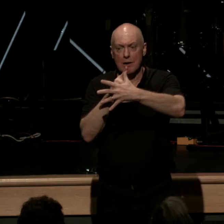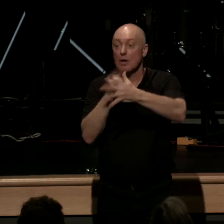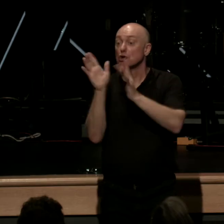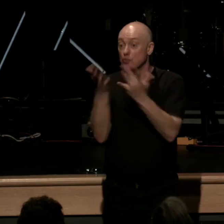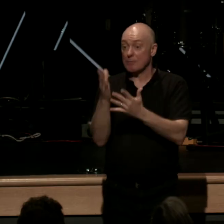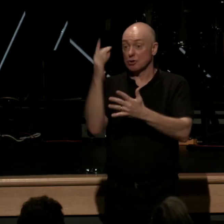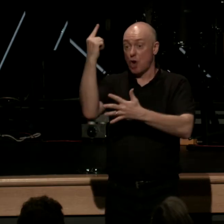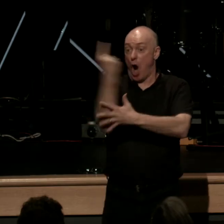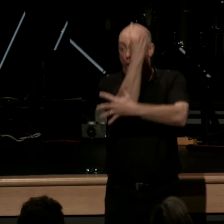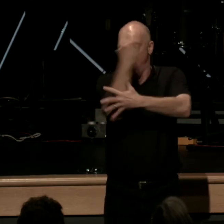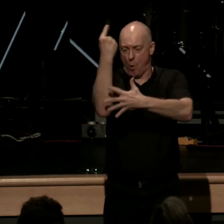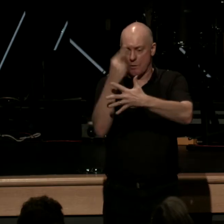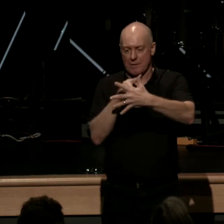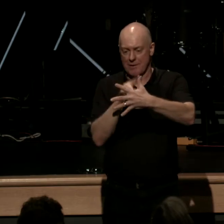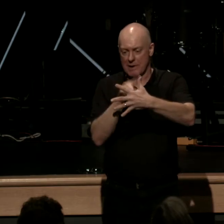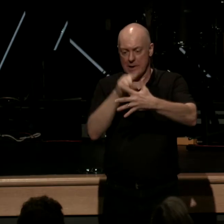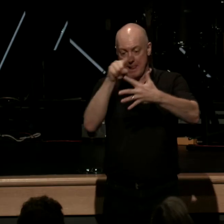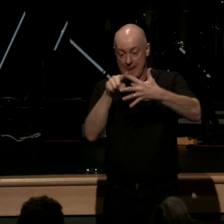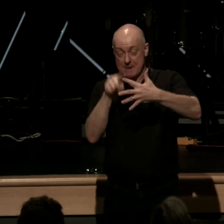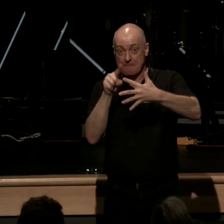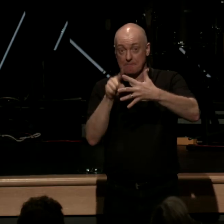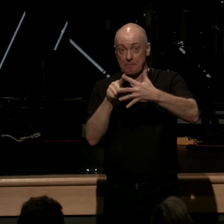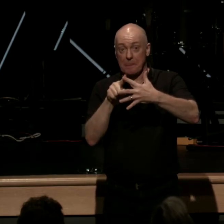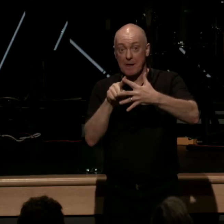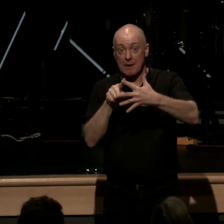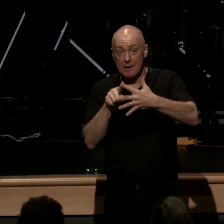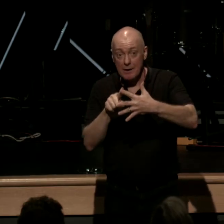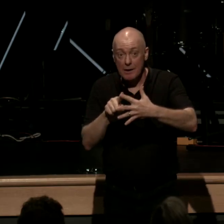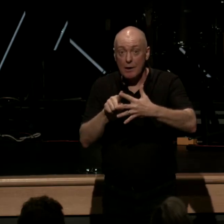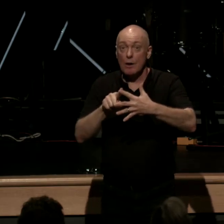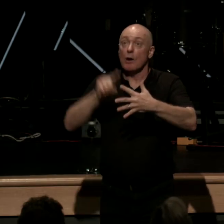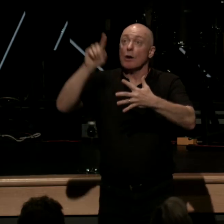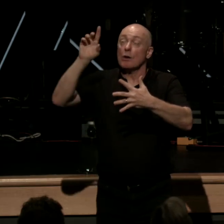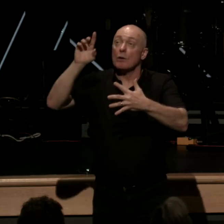crystal gatia sola deo gloria next week